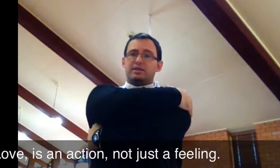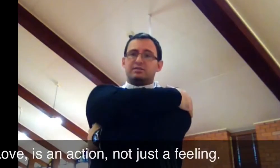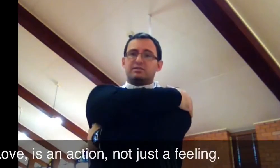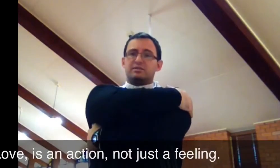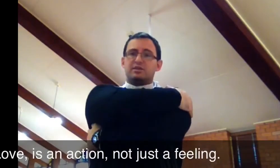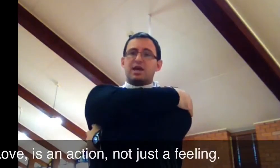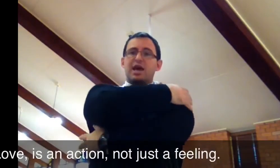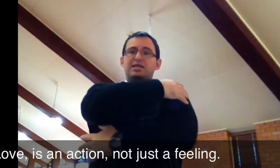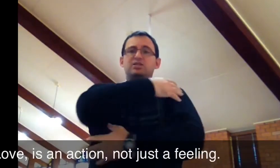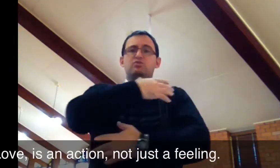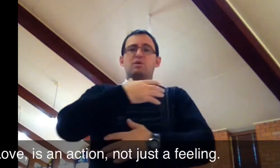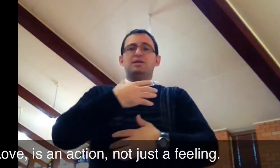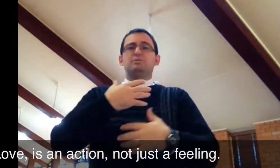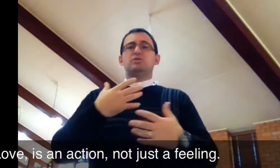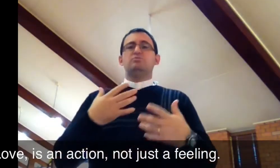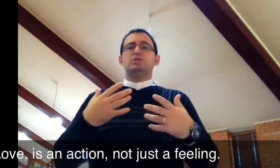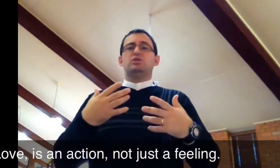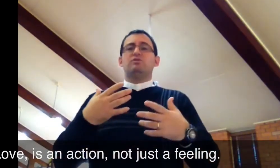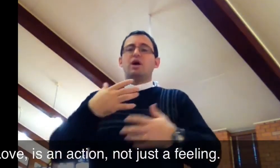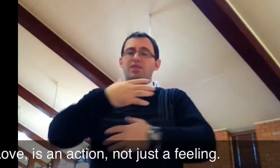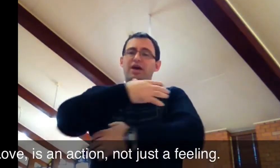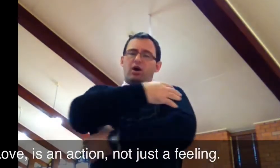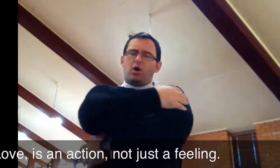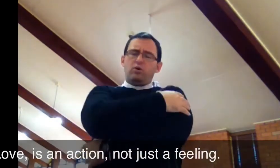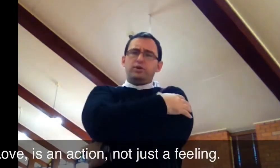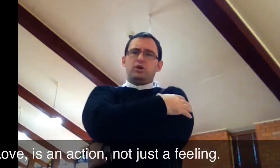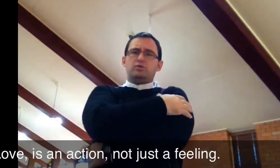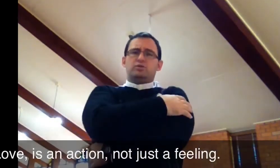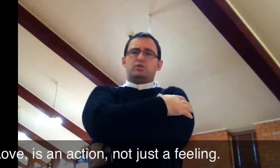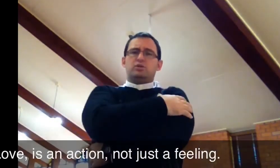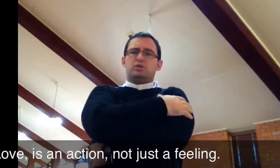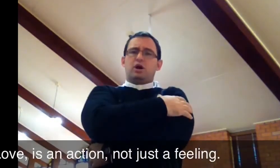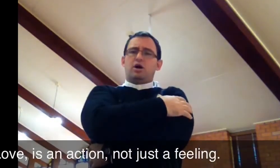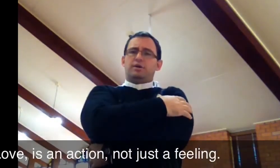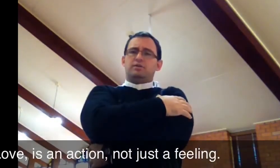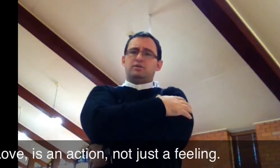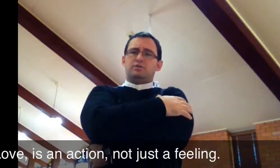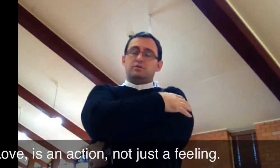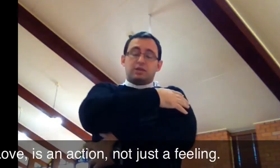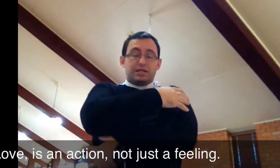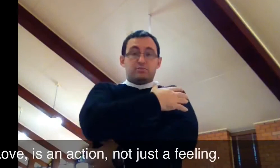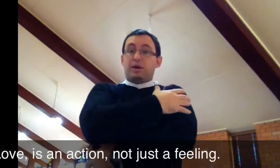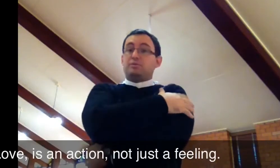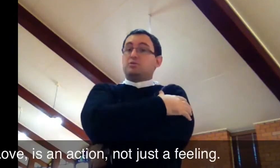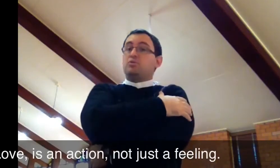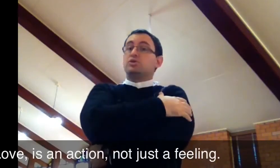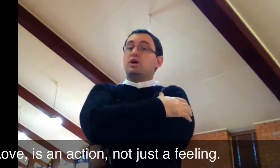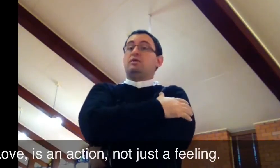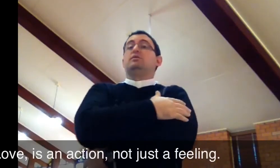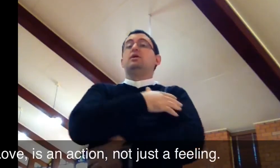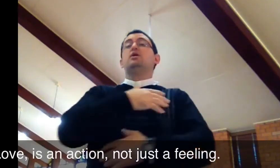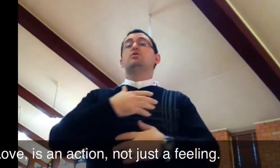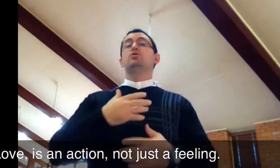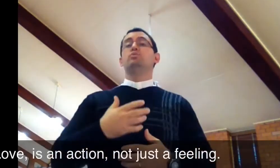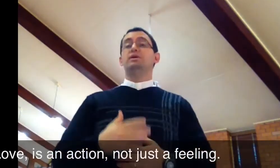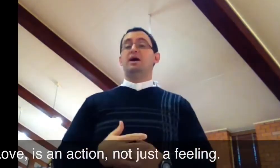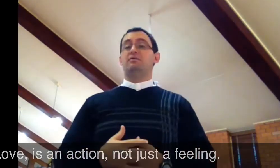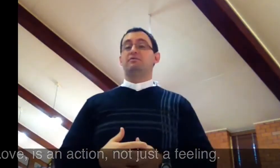this. And it just reminds me so much of that holding on to God and to perhaps a small child whom we love.